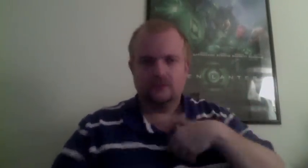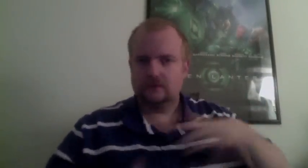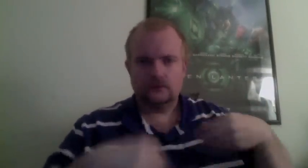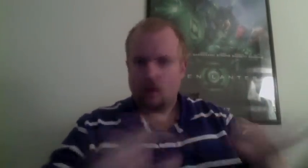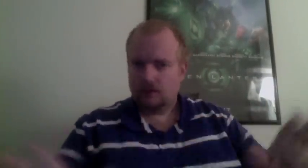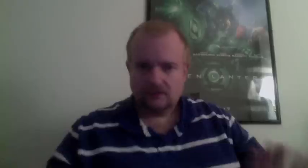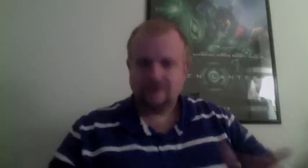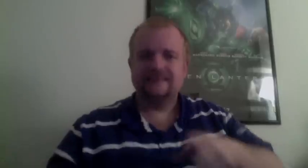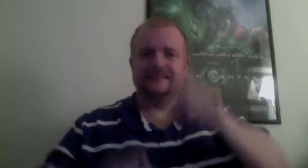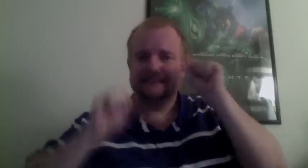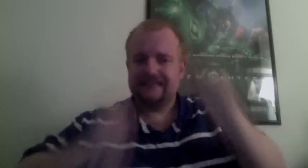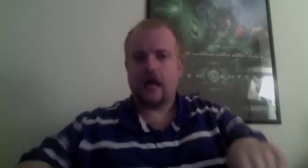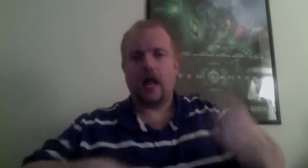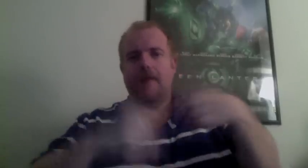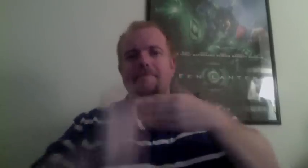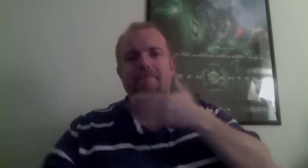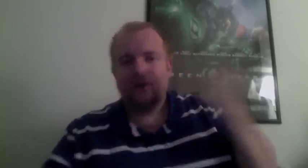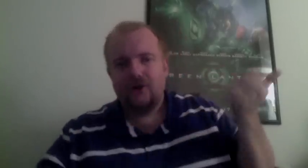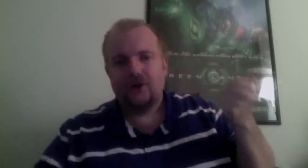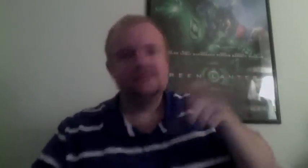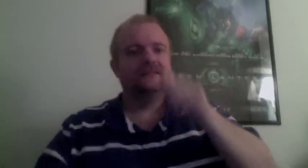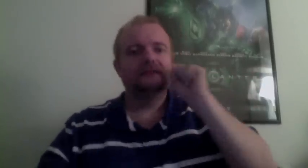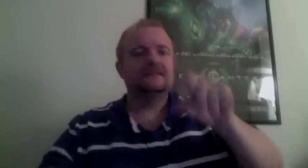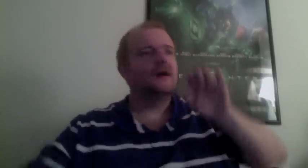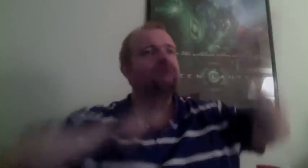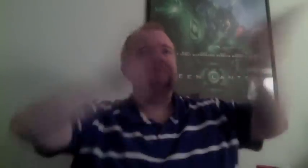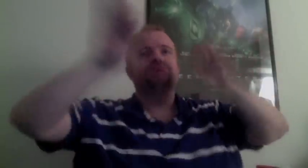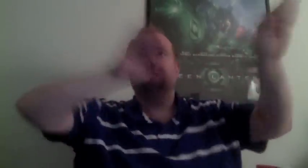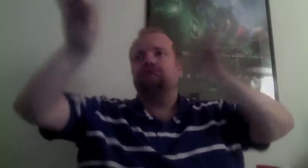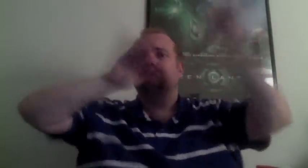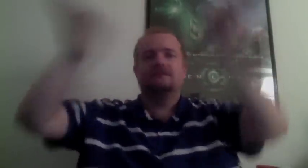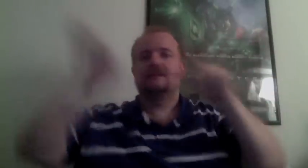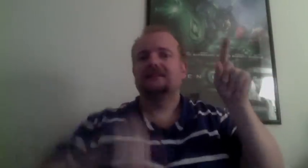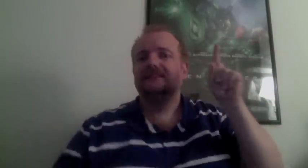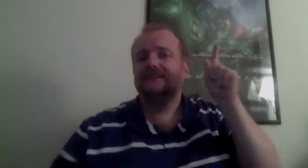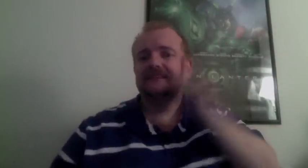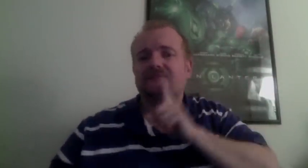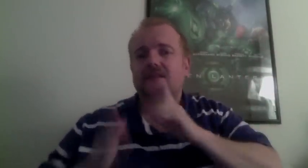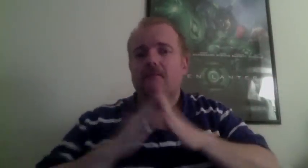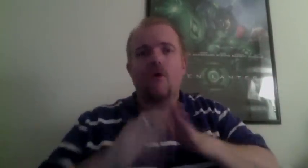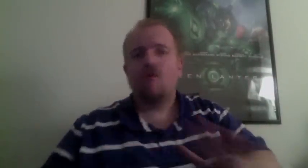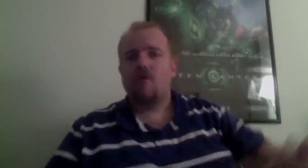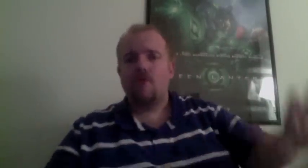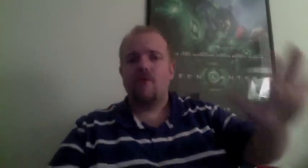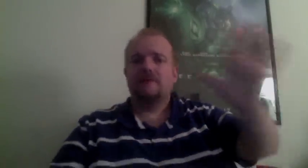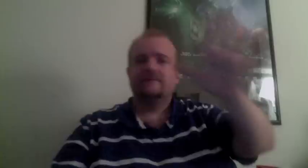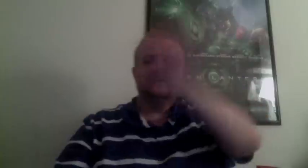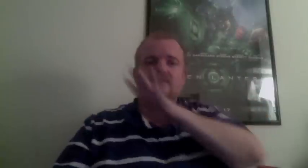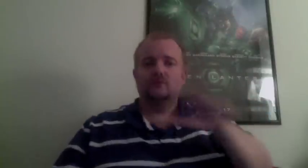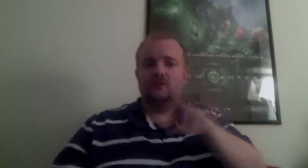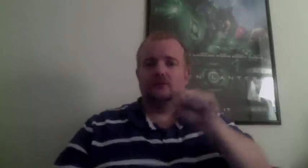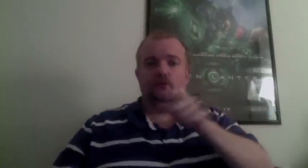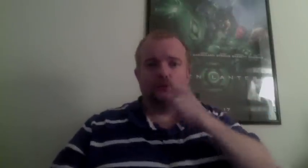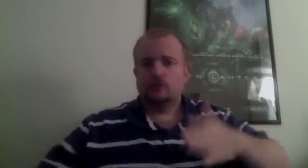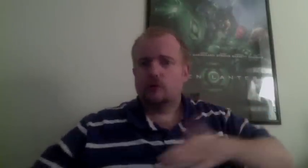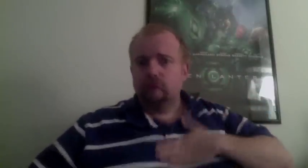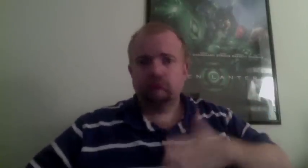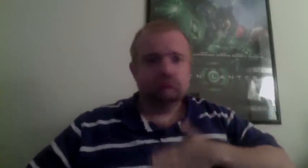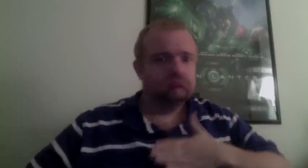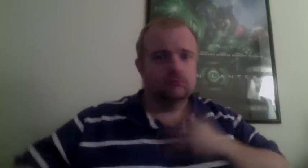providing a huge advancement in tactical air operations. The way it used to work before is we'd have to sit there, literally, with a pencil in